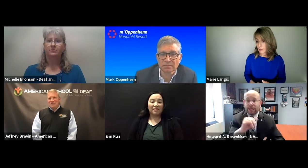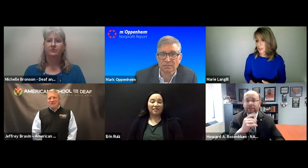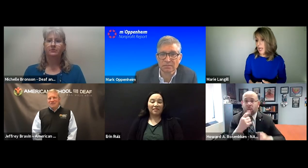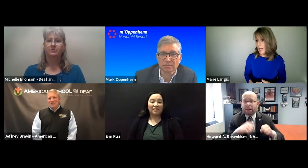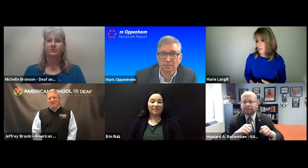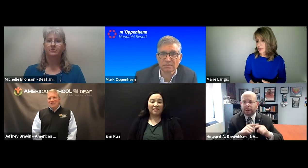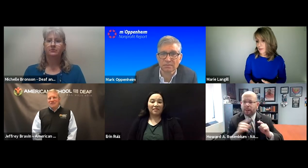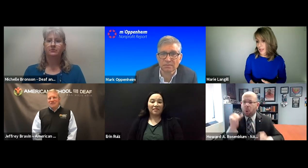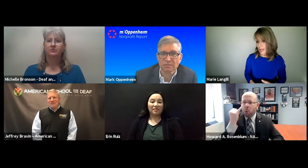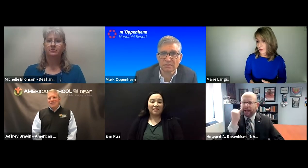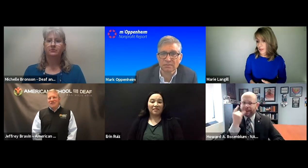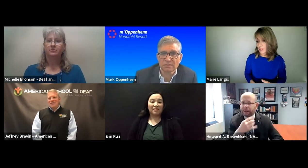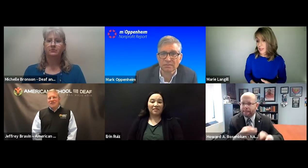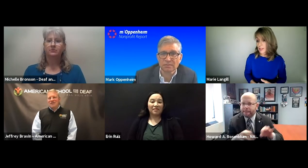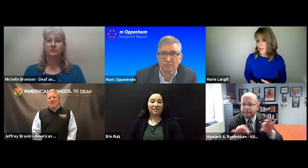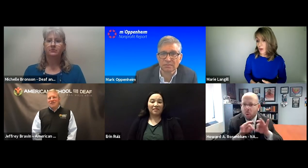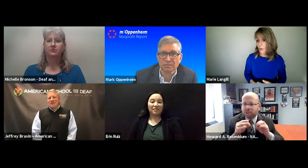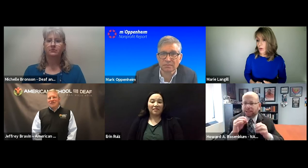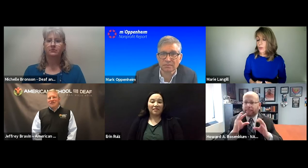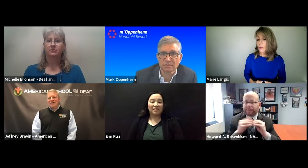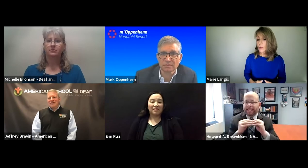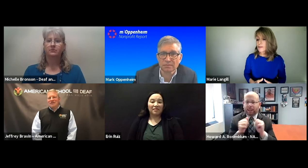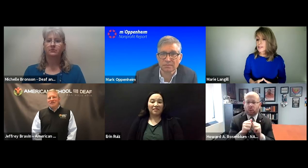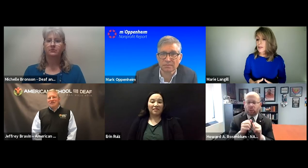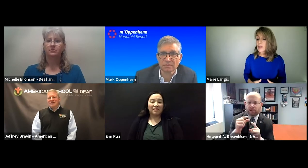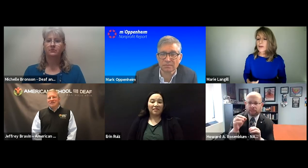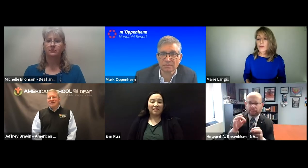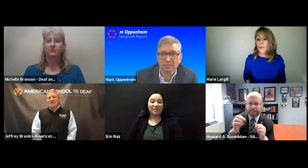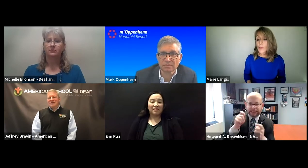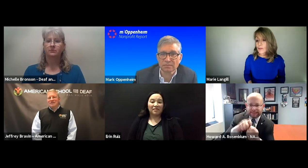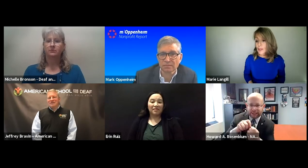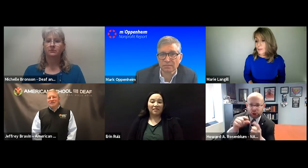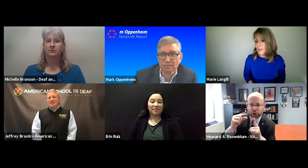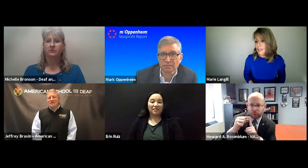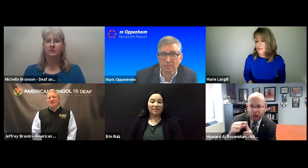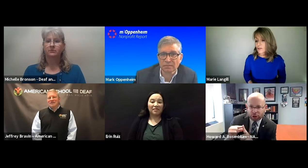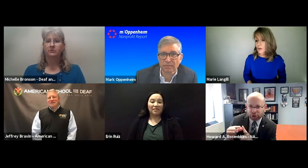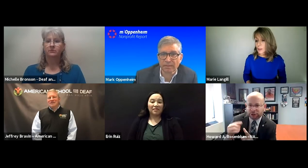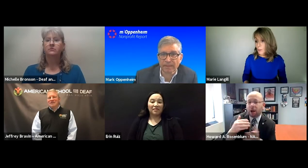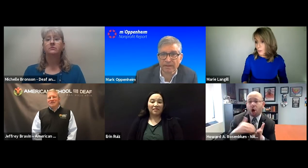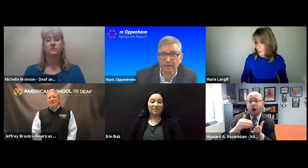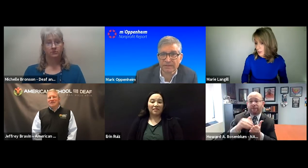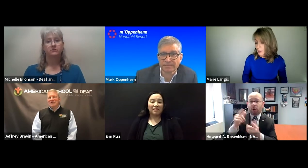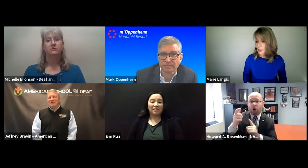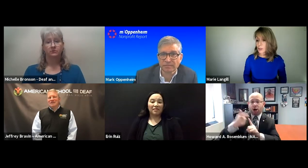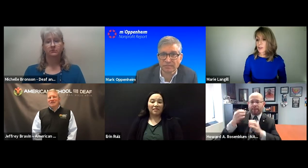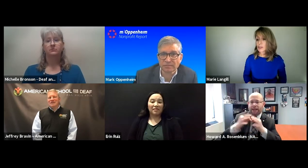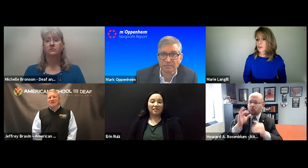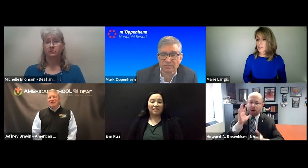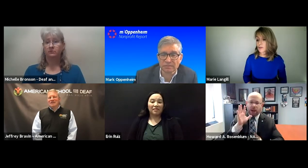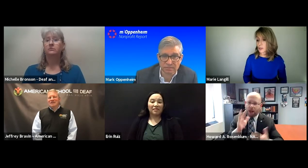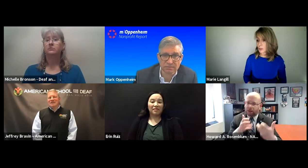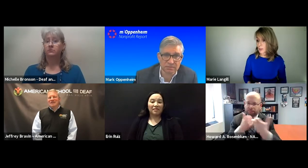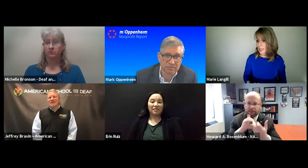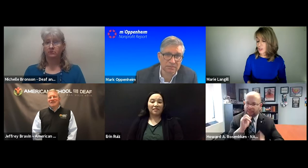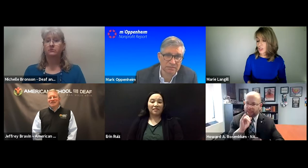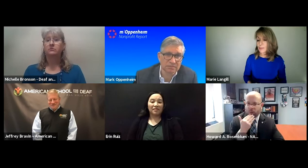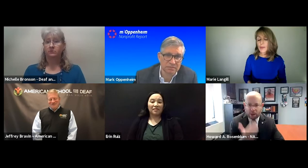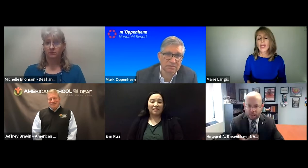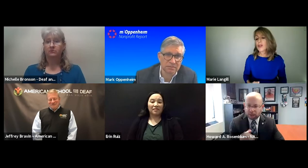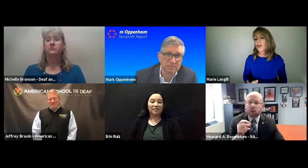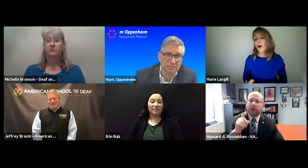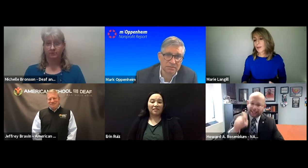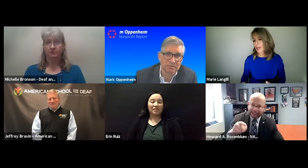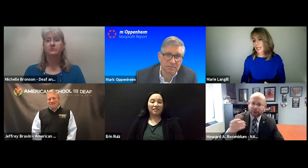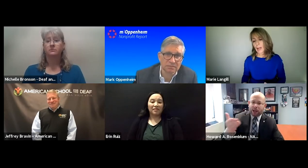auto captioning option that they have. Now, if it's something a meeting that's very important, they're going to be using specific terminology,